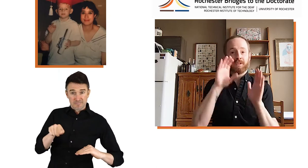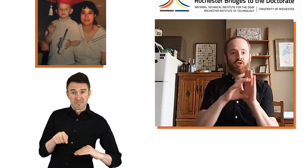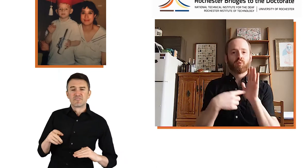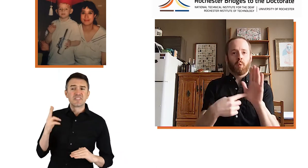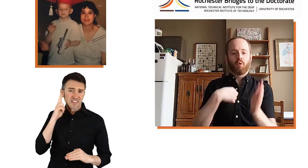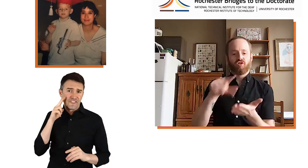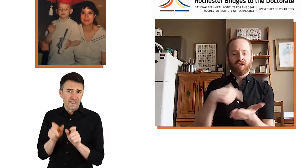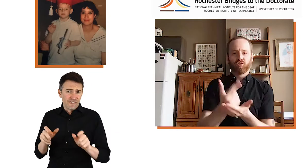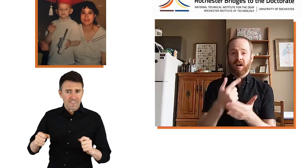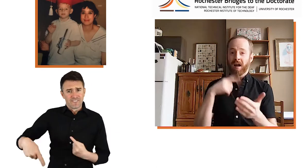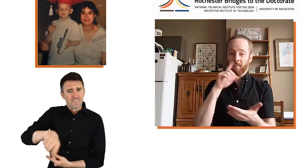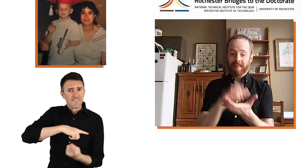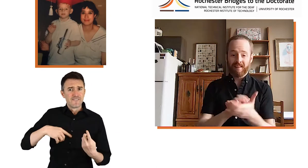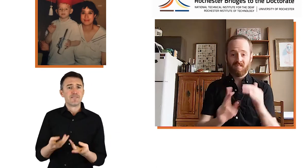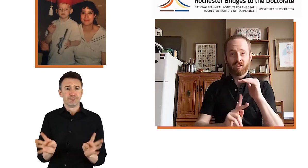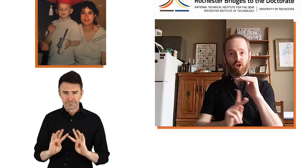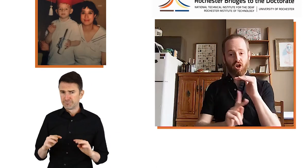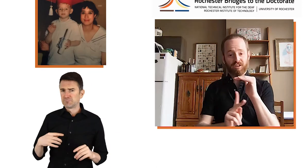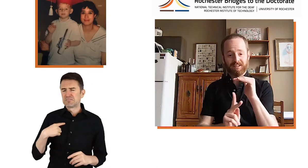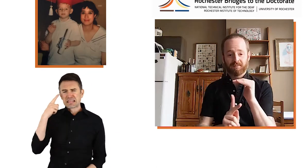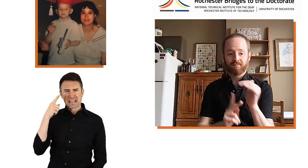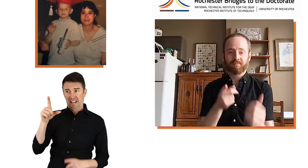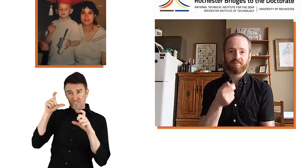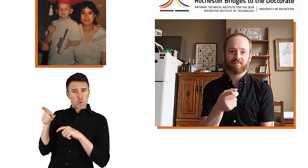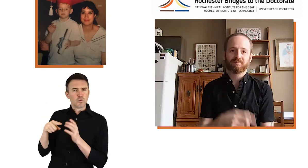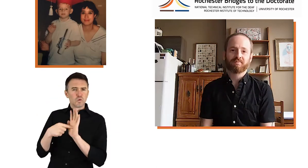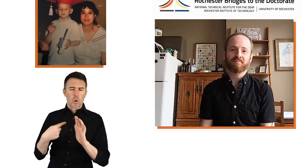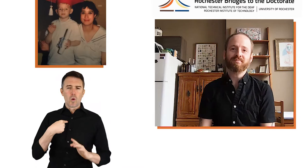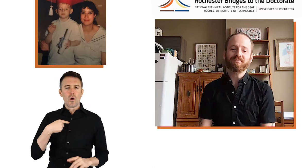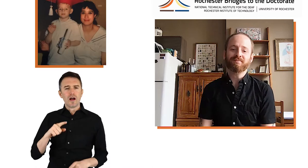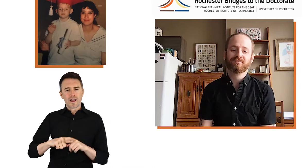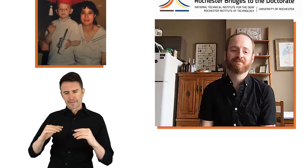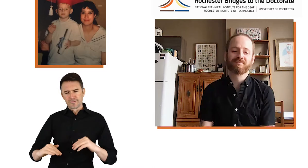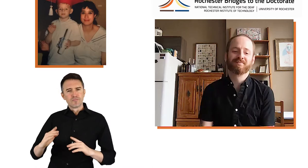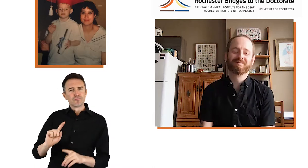And this picture shows my graduation from, I believe, kindergarten.